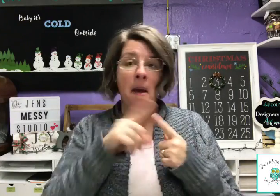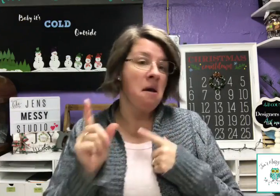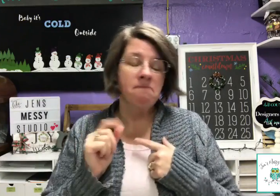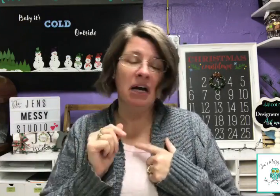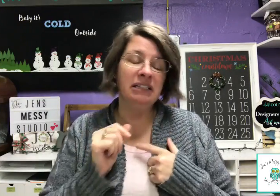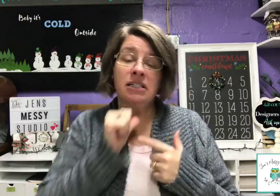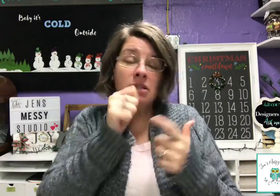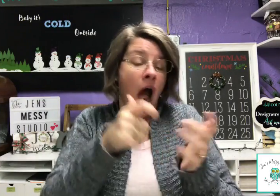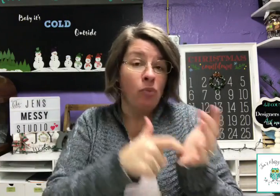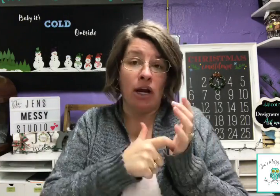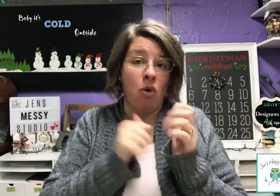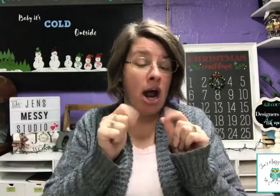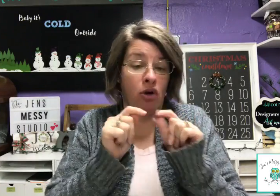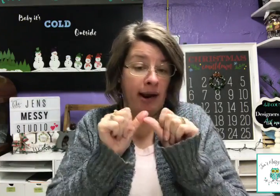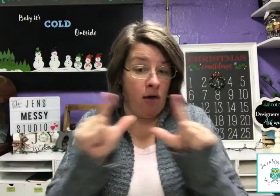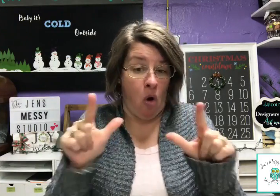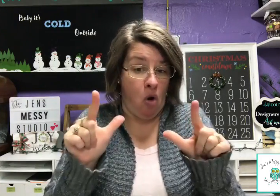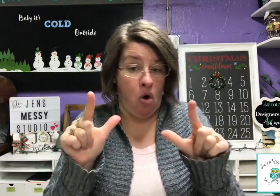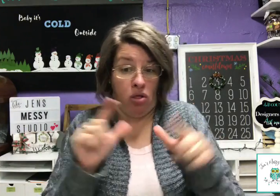but it's not required at all.